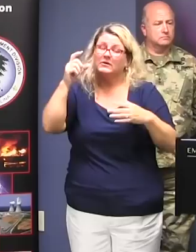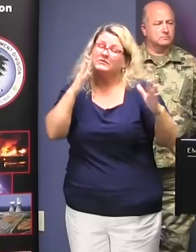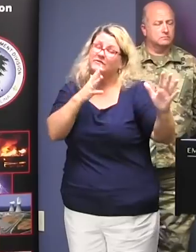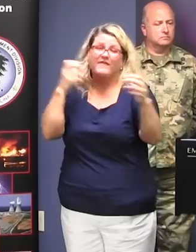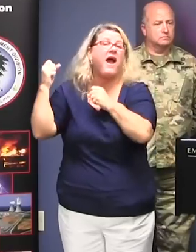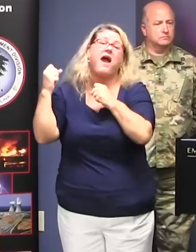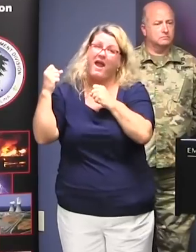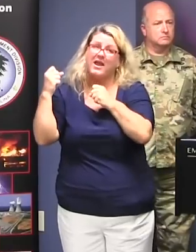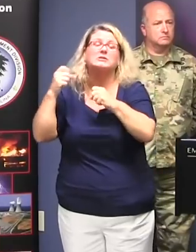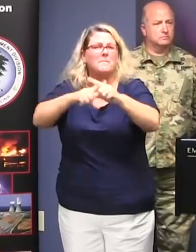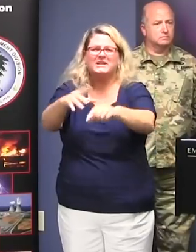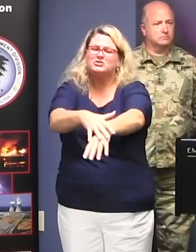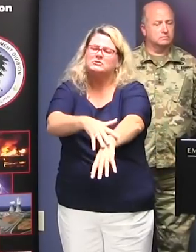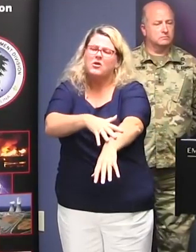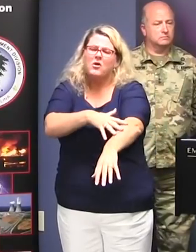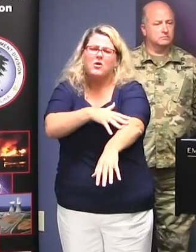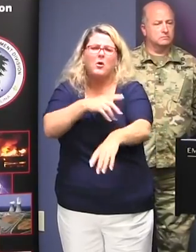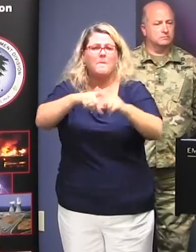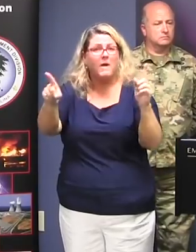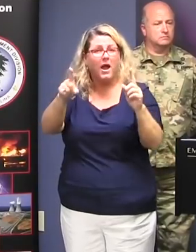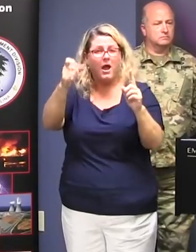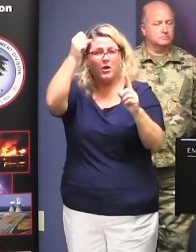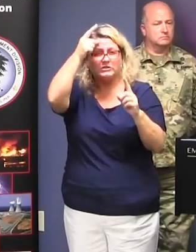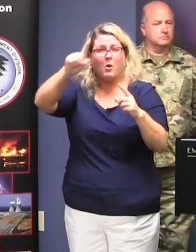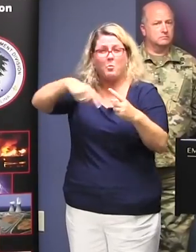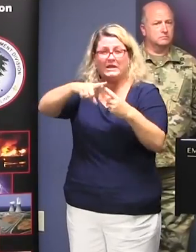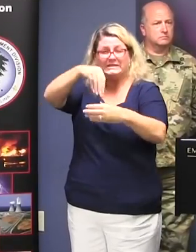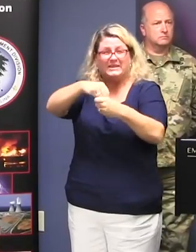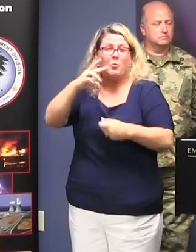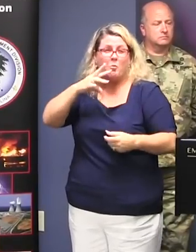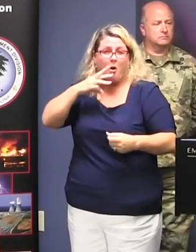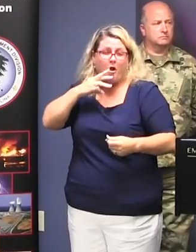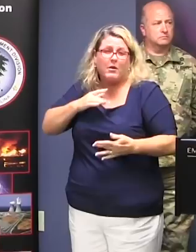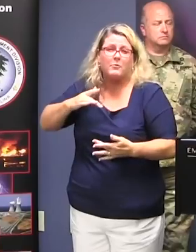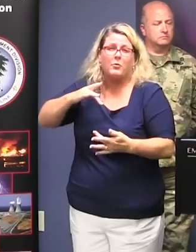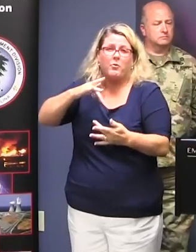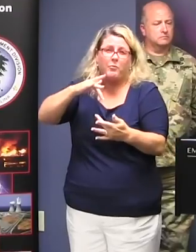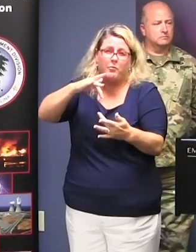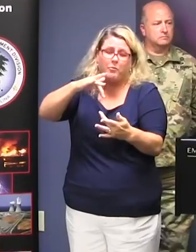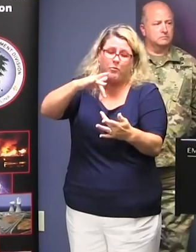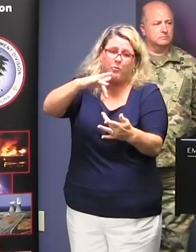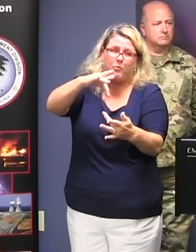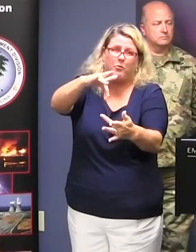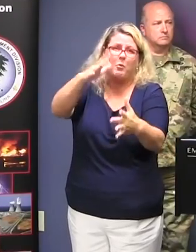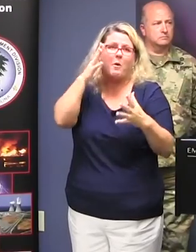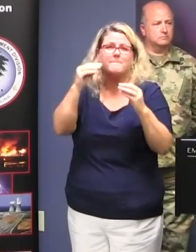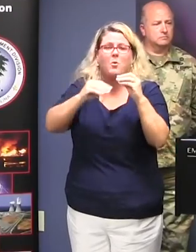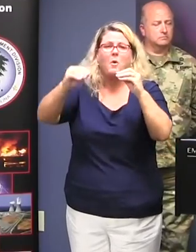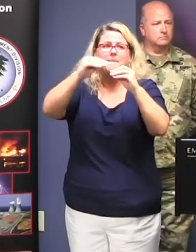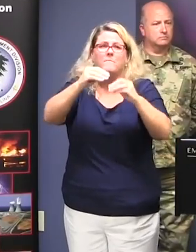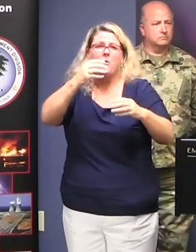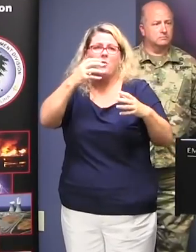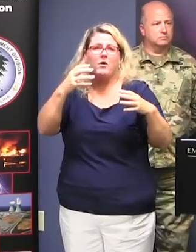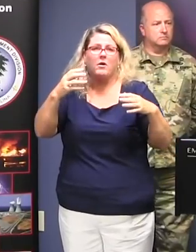faster and faster as it goes over warmer and warmer water, it starts spinning more and more. But it's moving slowly, so that means it may